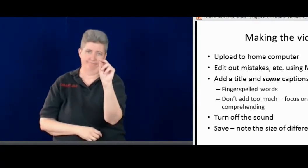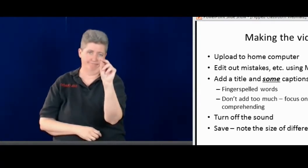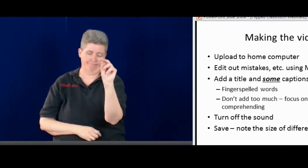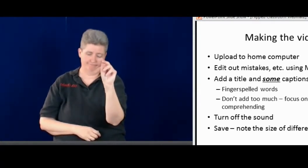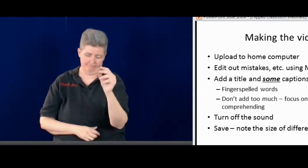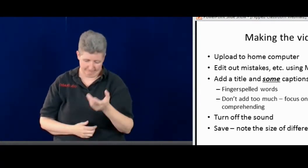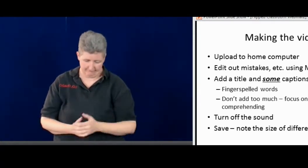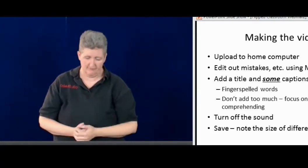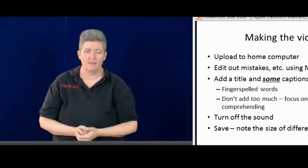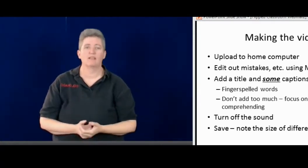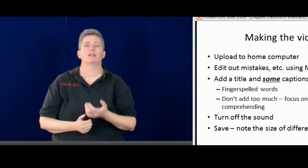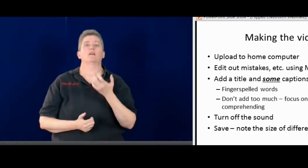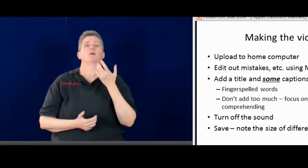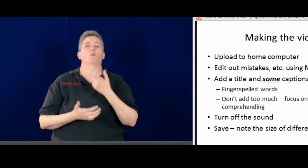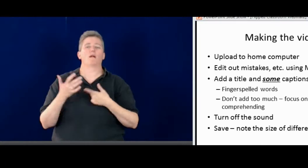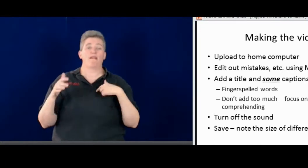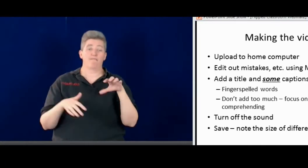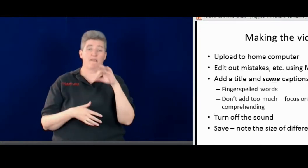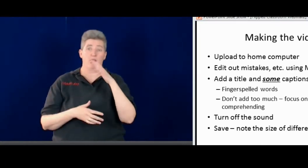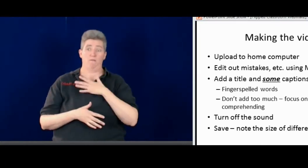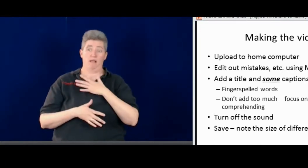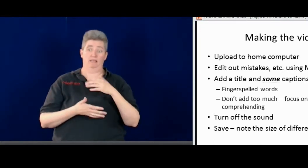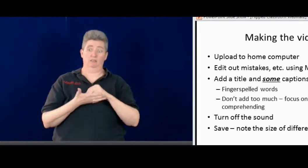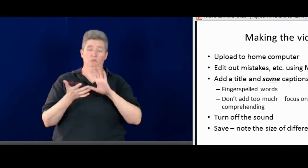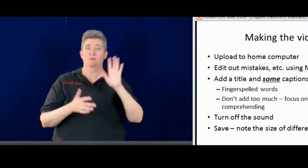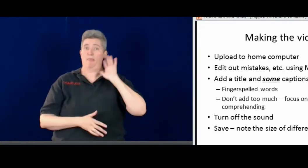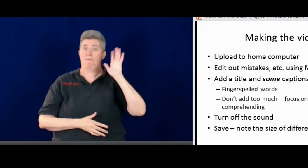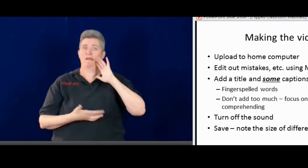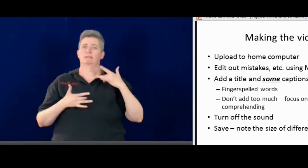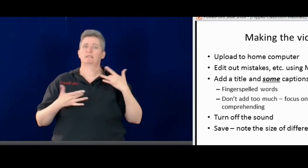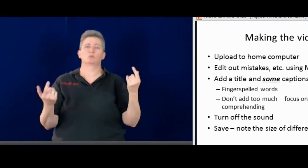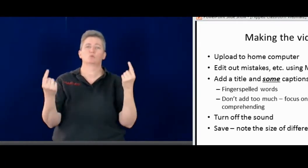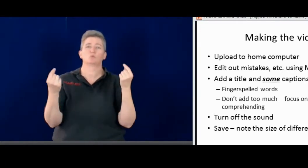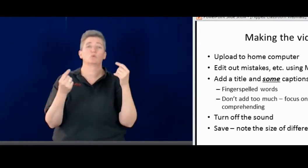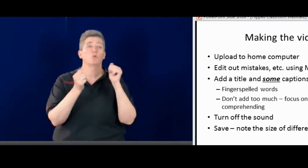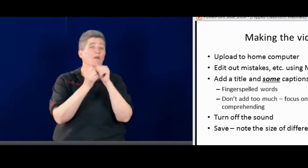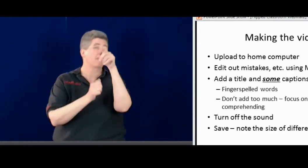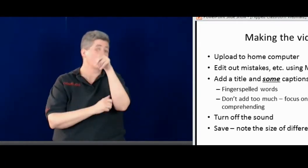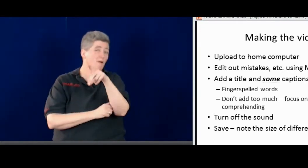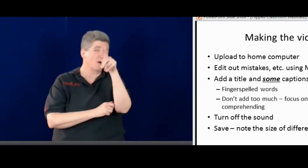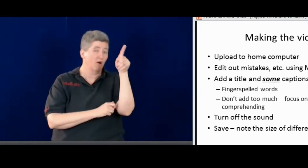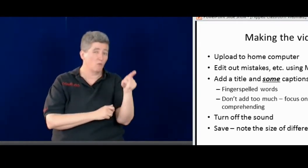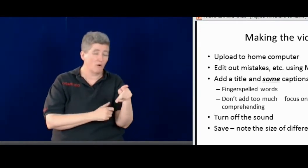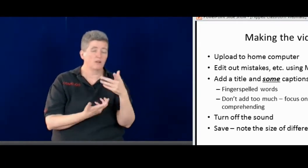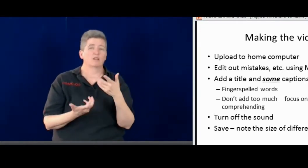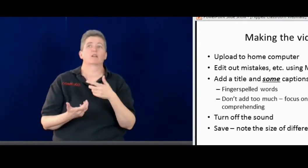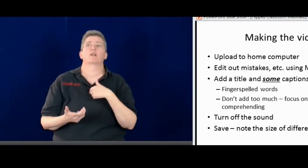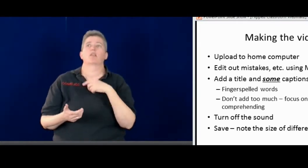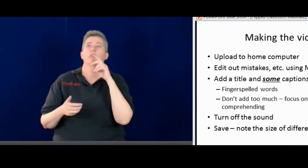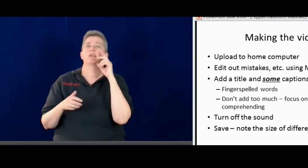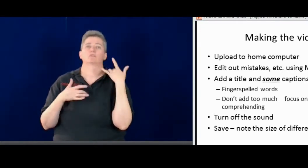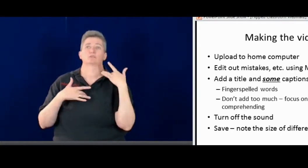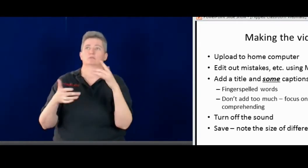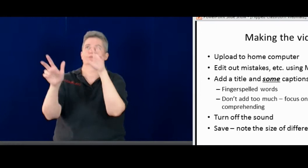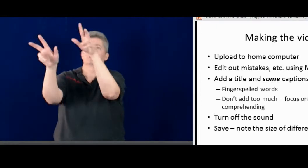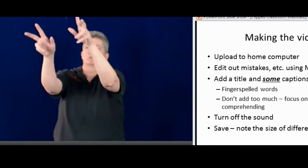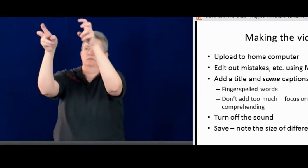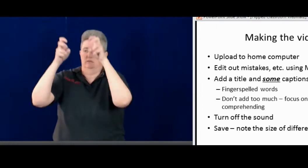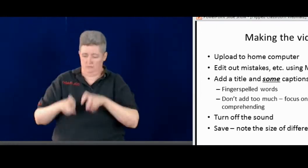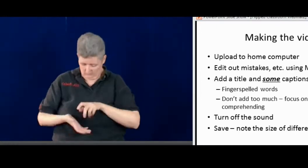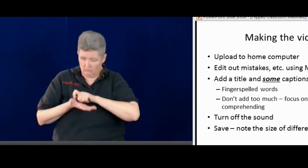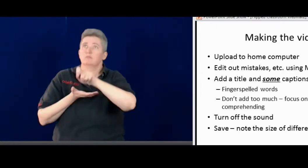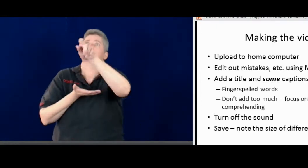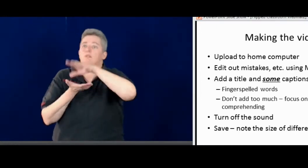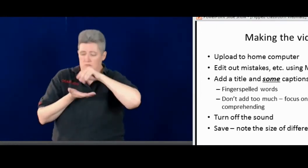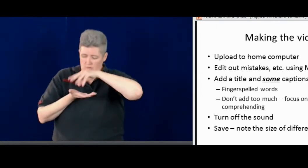And I don't caption everything. I don't add everything. I found with my students in the past, for